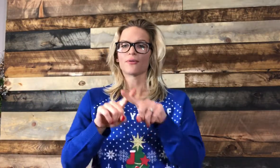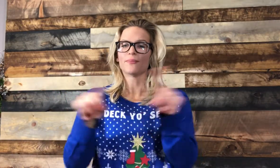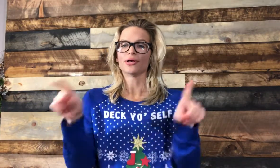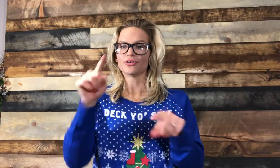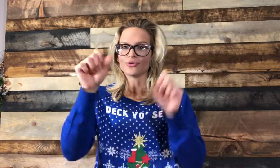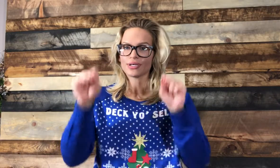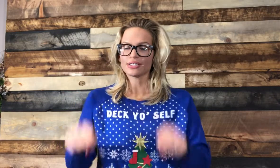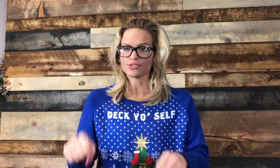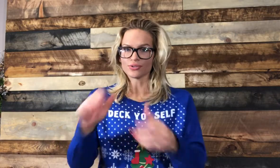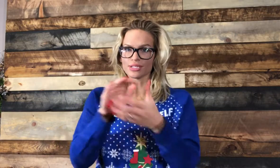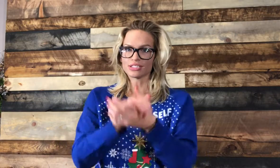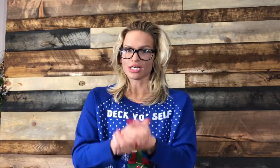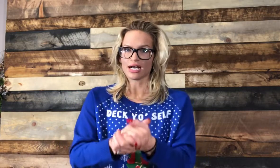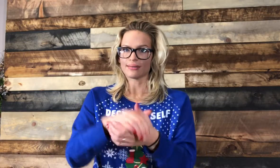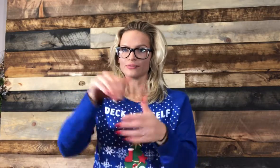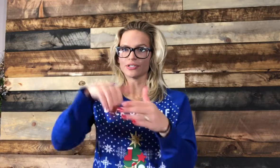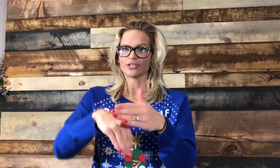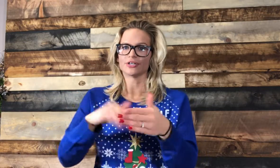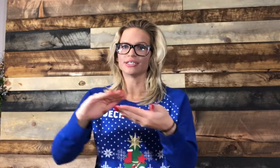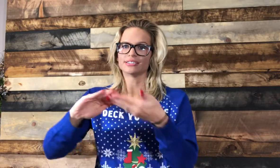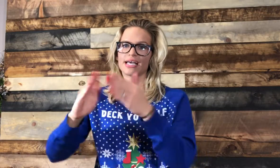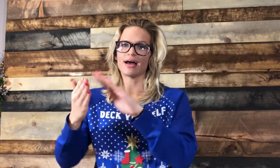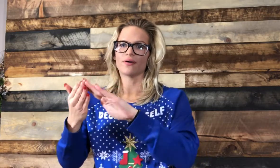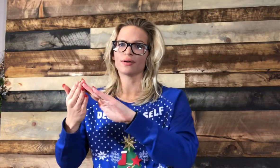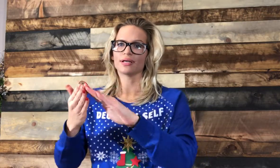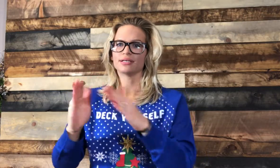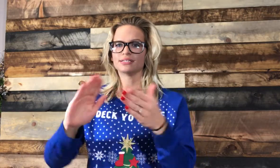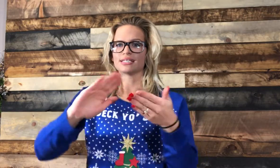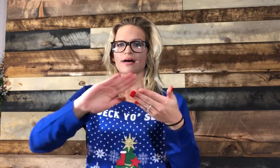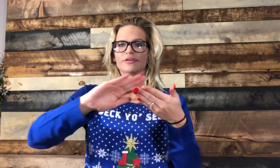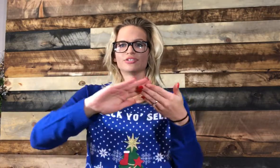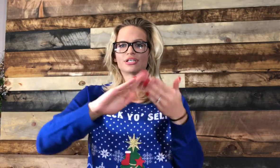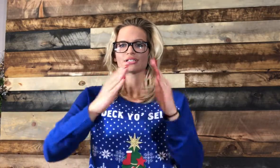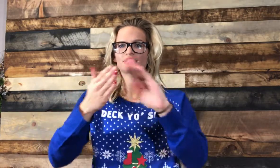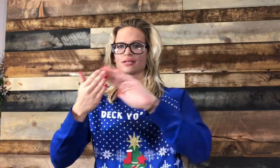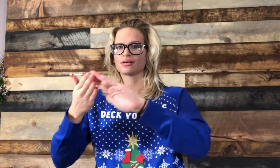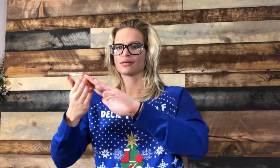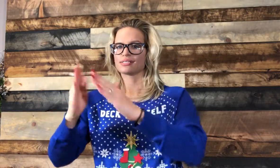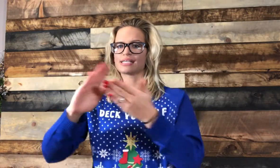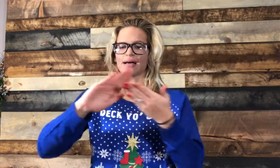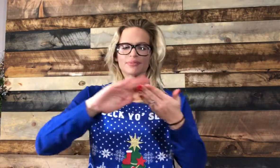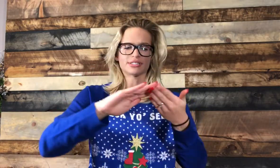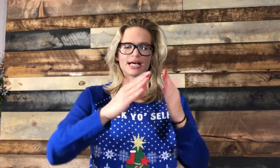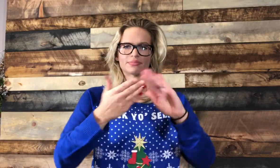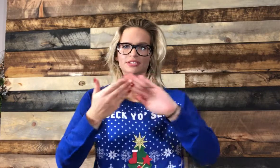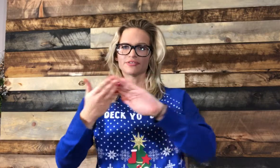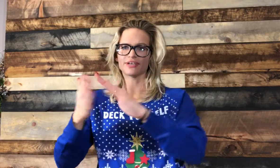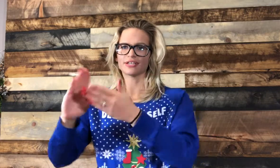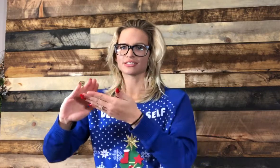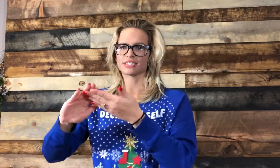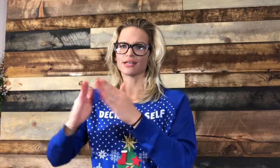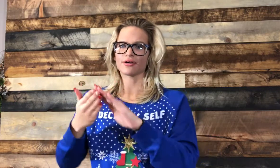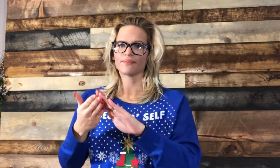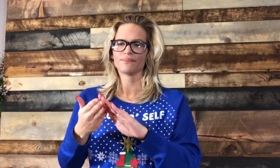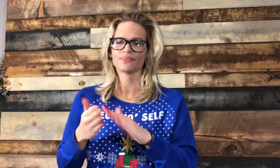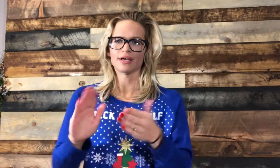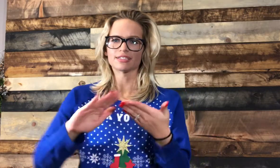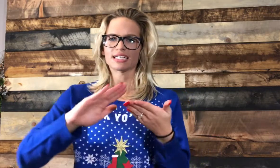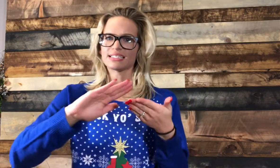So, but you can do the job when you're in town. In town you just tap the tops of your fingers together. That's like